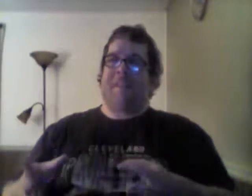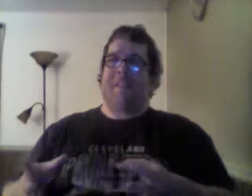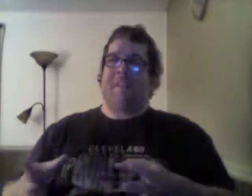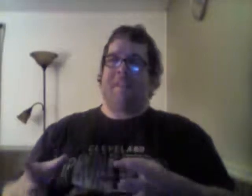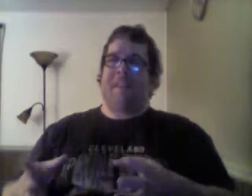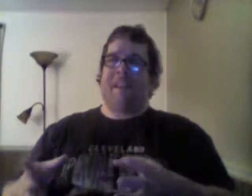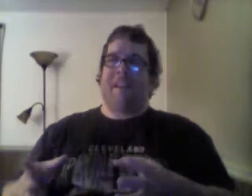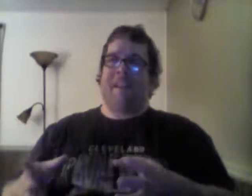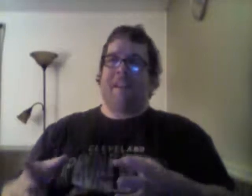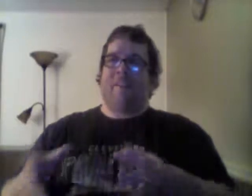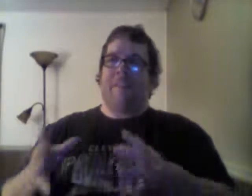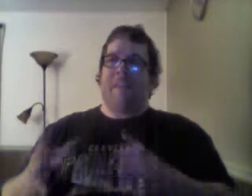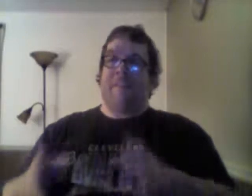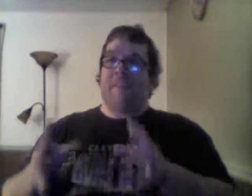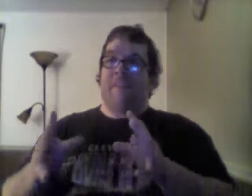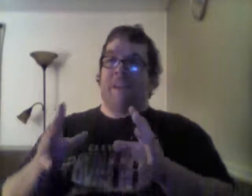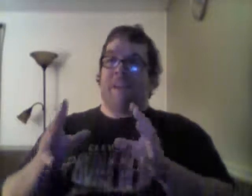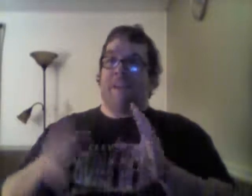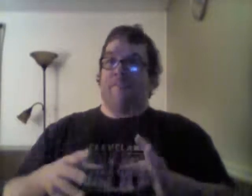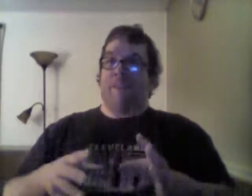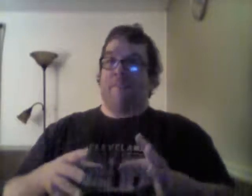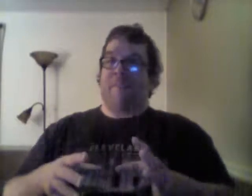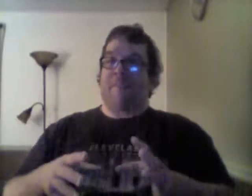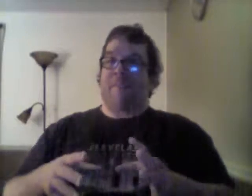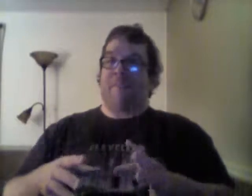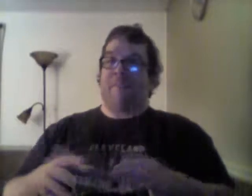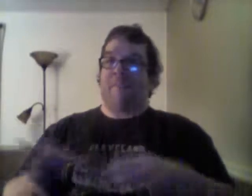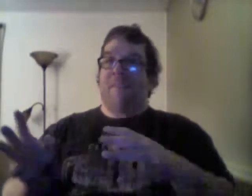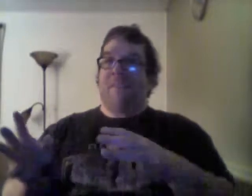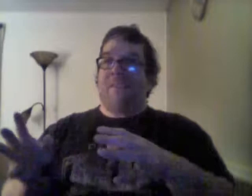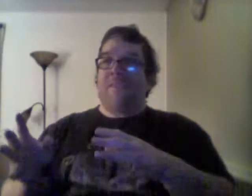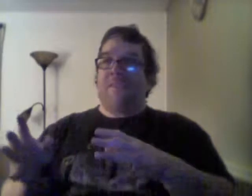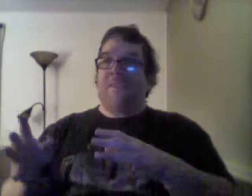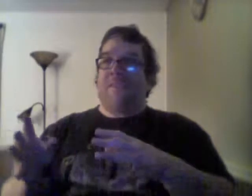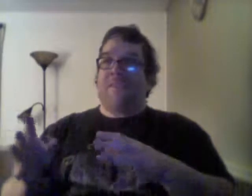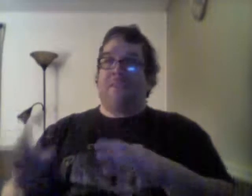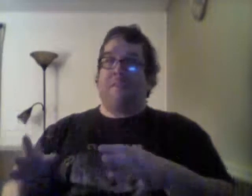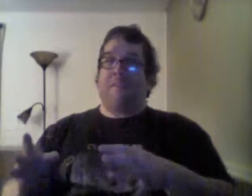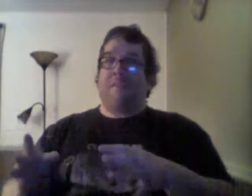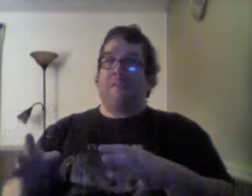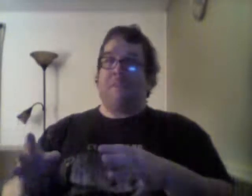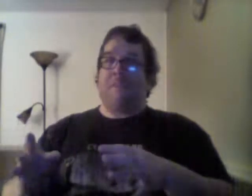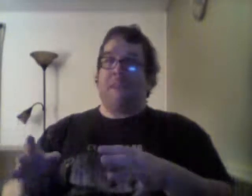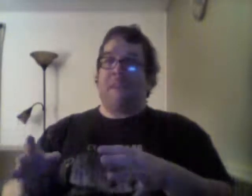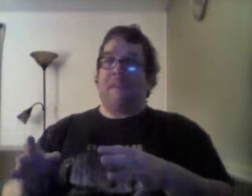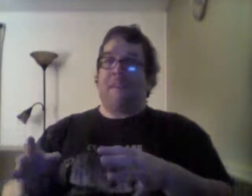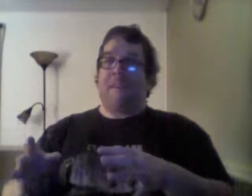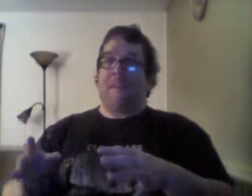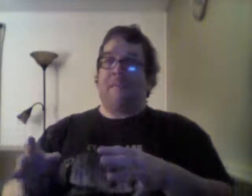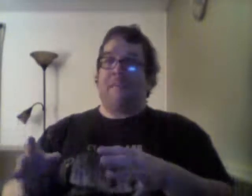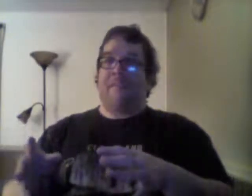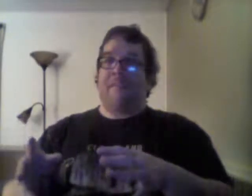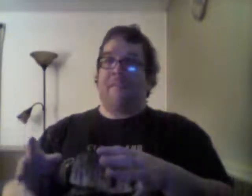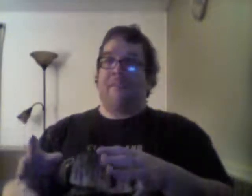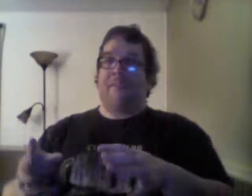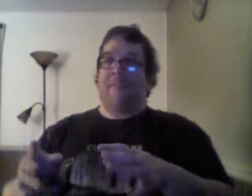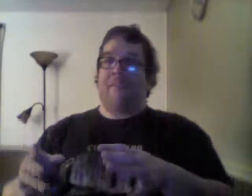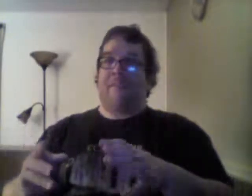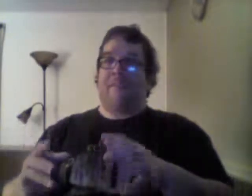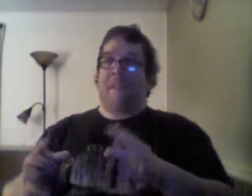the legend that when they went to find the previous girl, she was nowhere to be found. And they're, she, they think